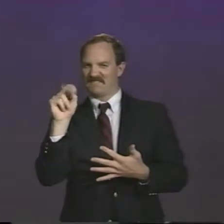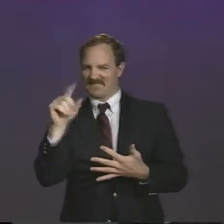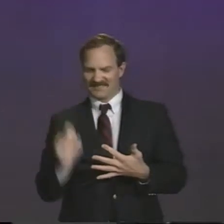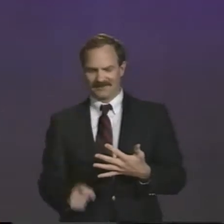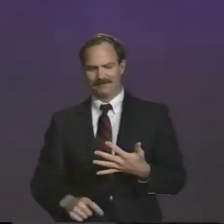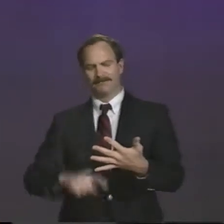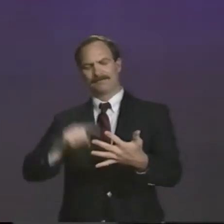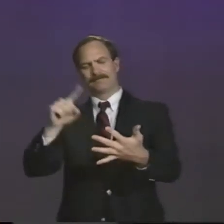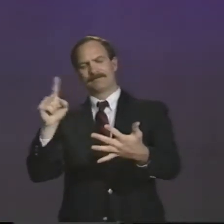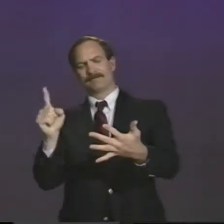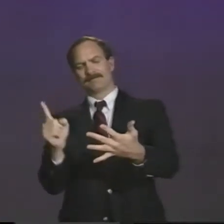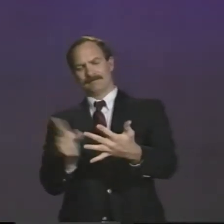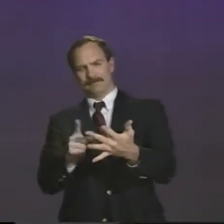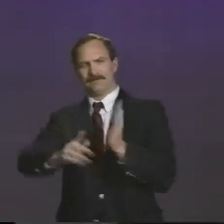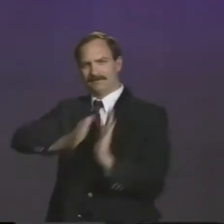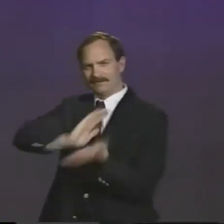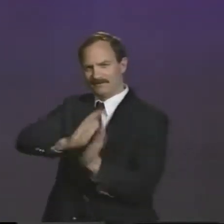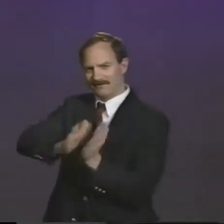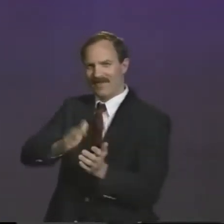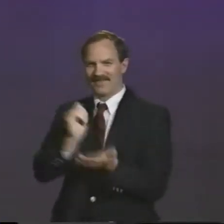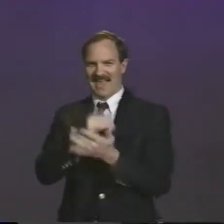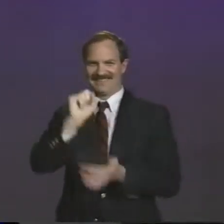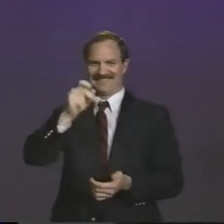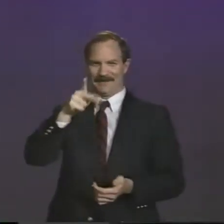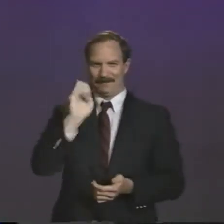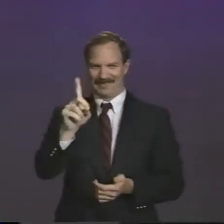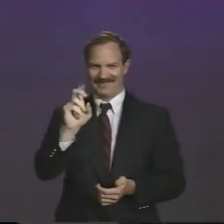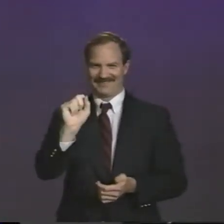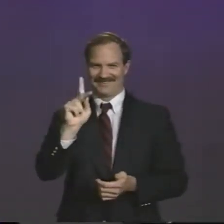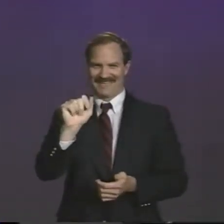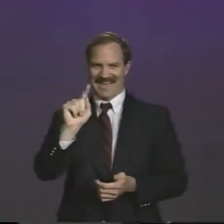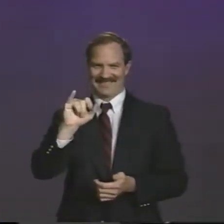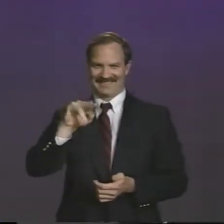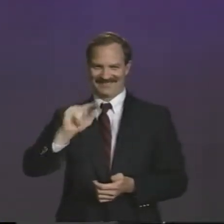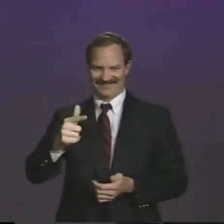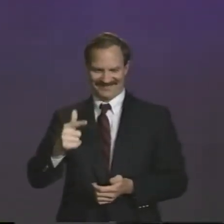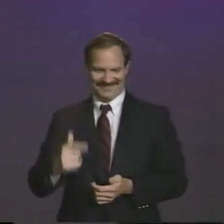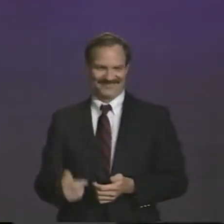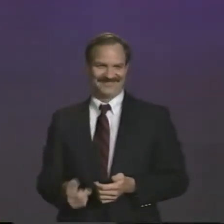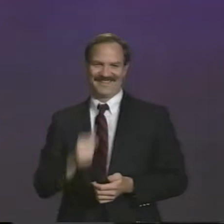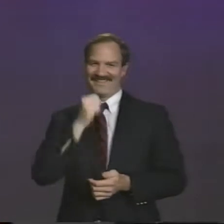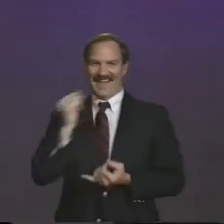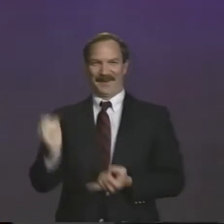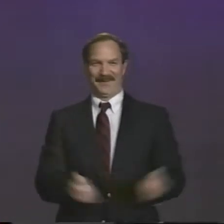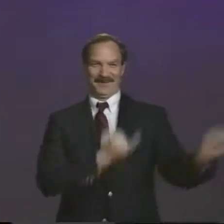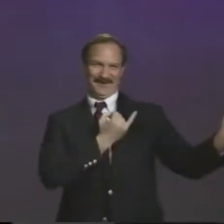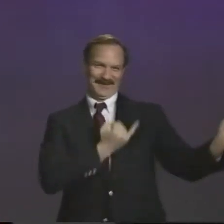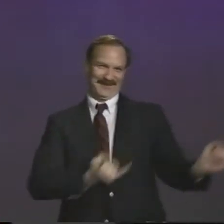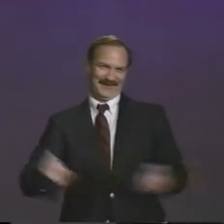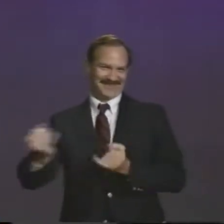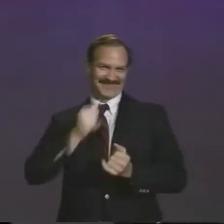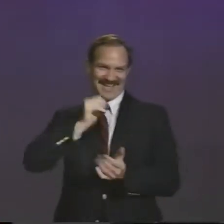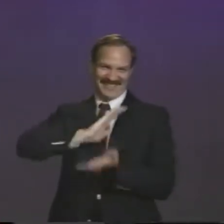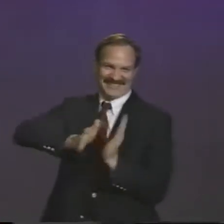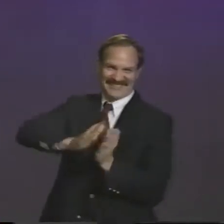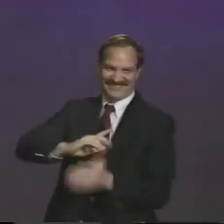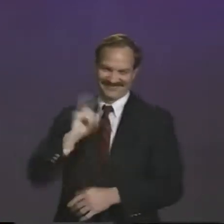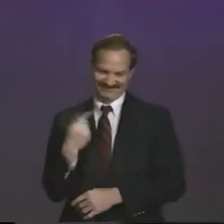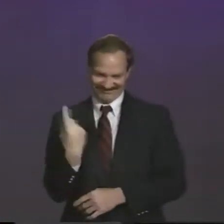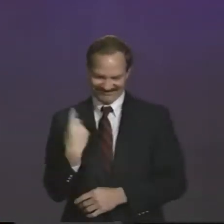And under that, there will be three or four events. And then the next category is speed skating. It's certainly no cakewalk on